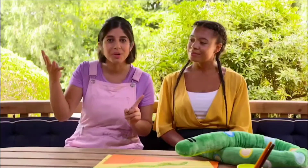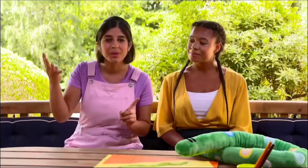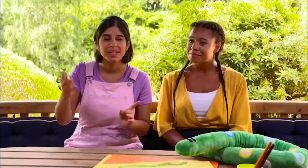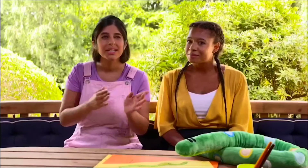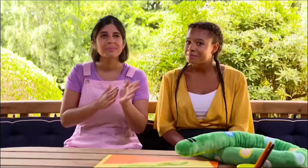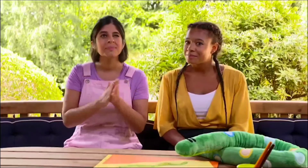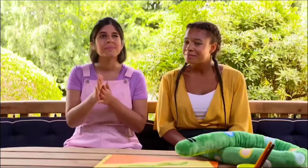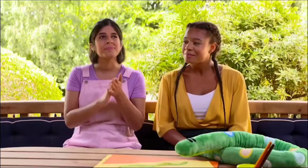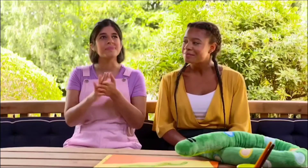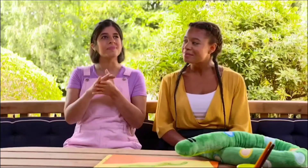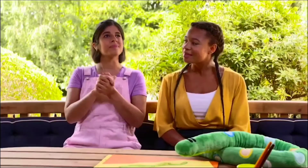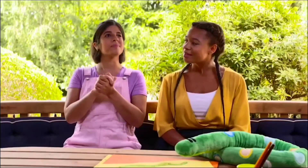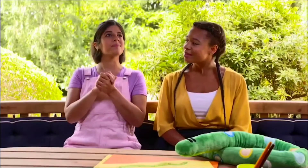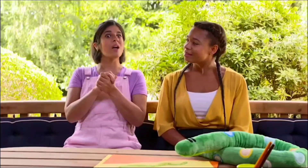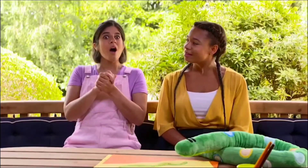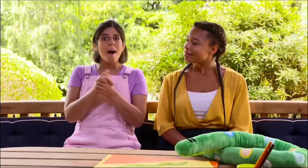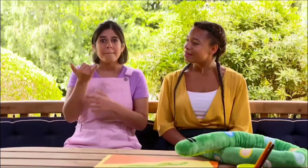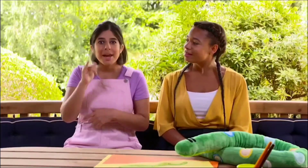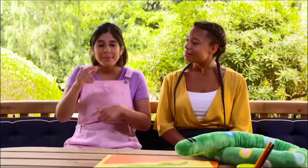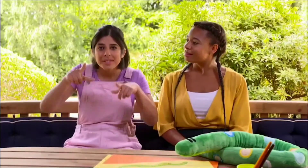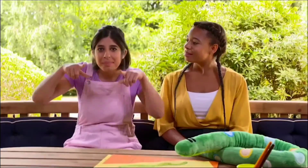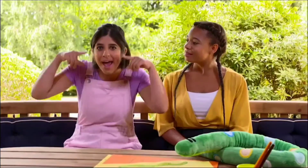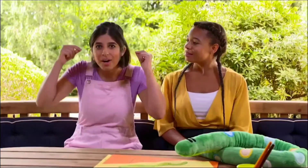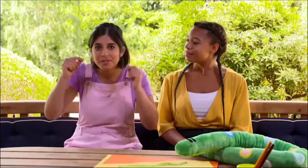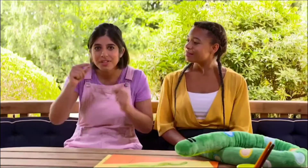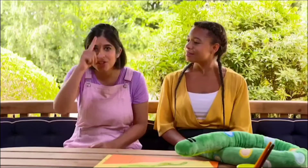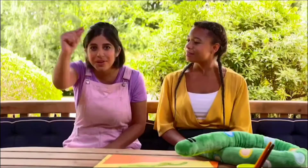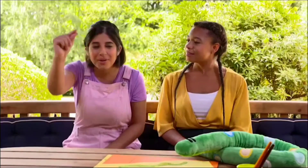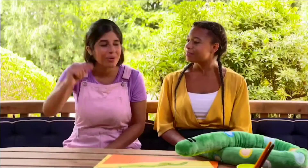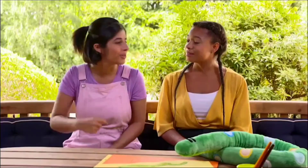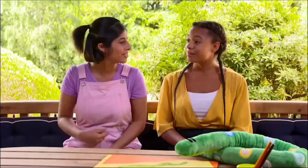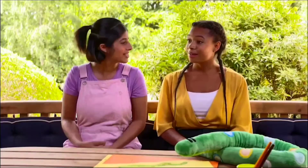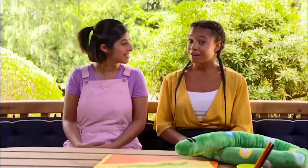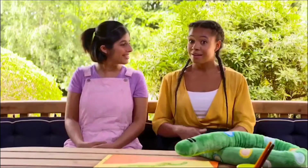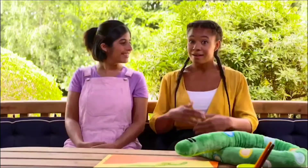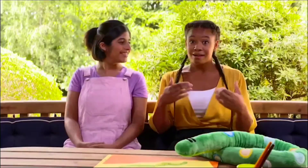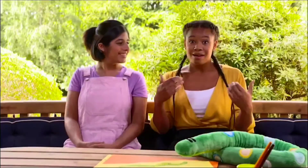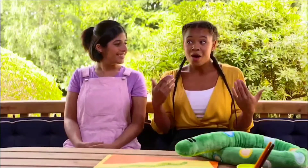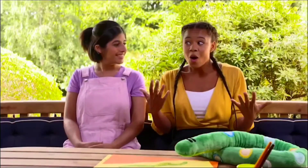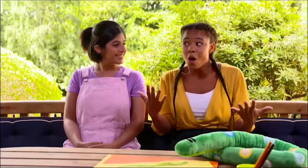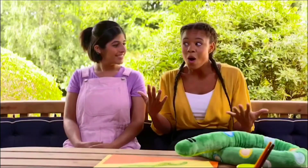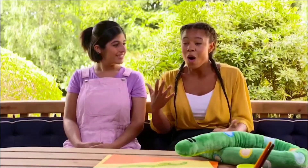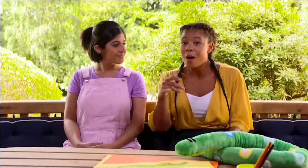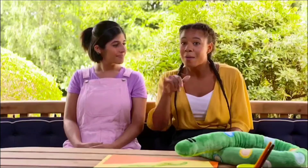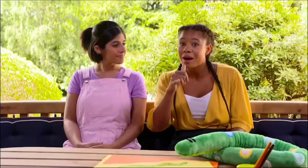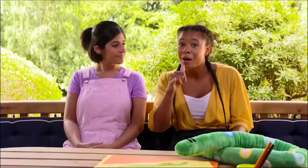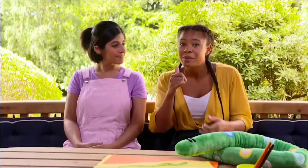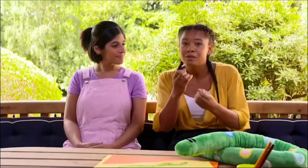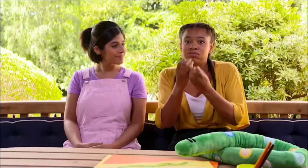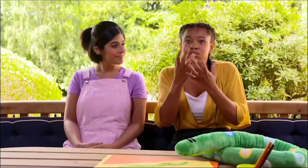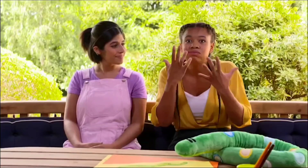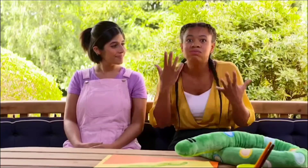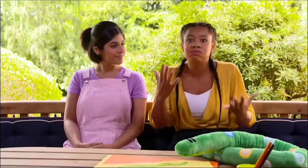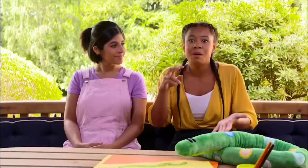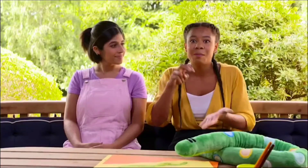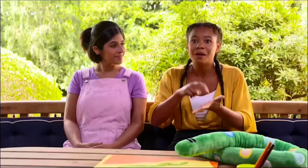Hmm, maybe some elves and unicorns Or, maybe lots of bouncy